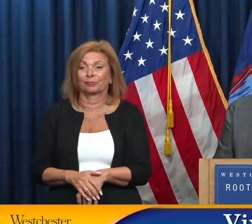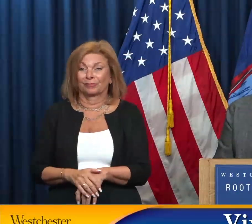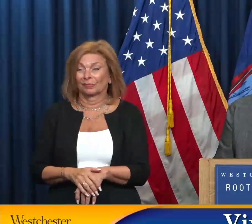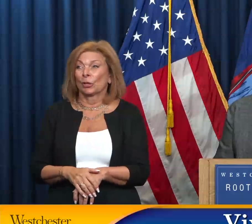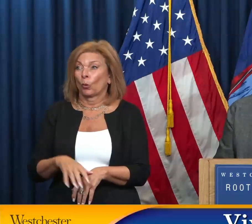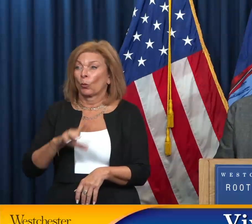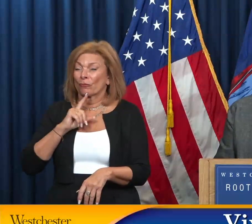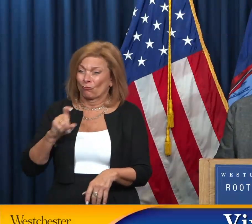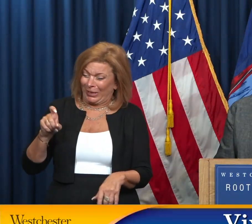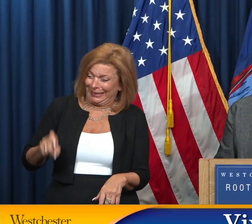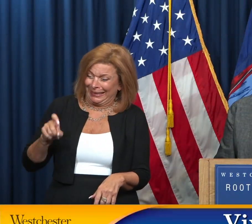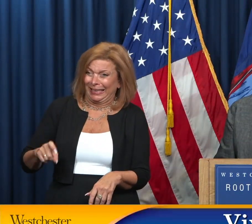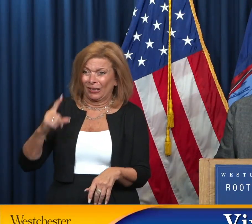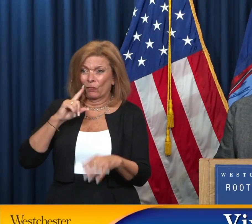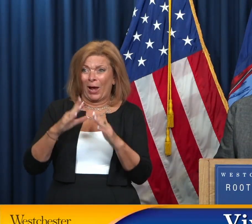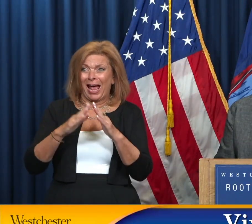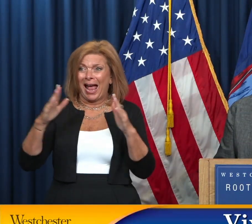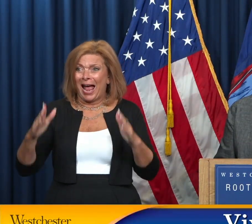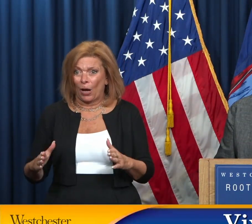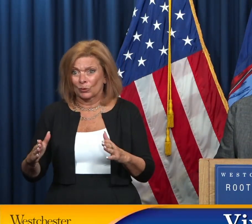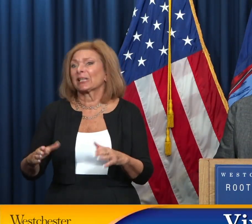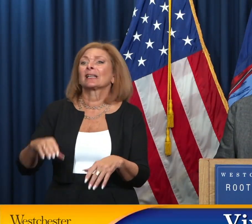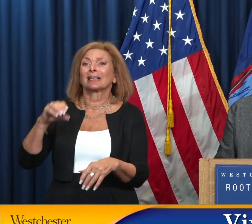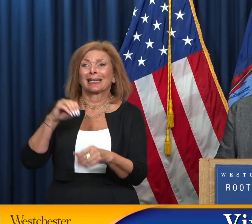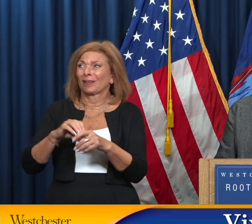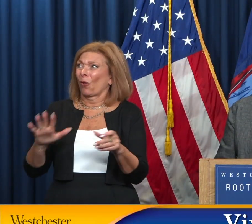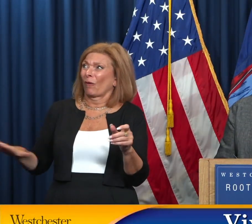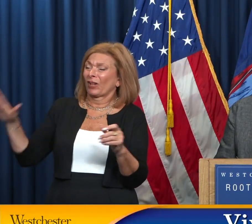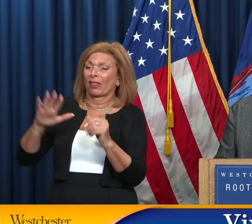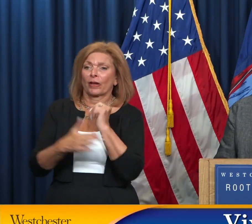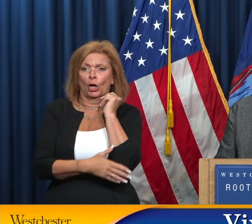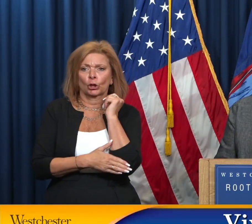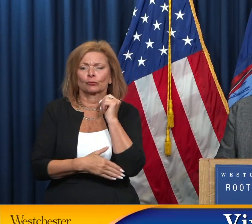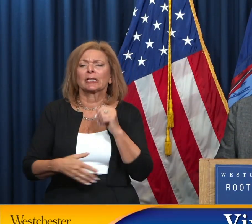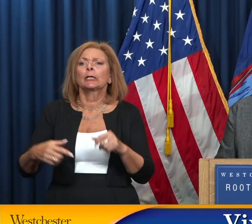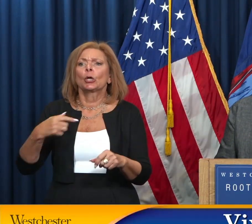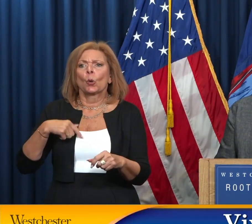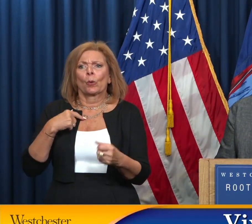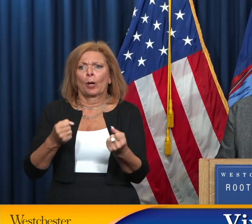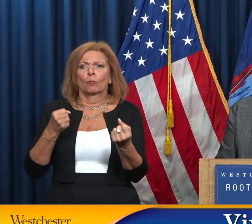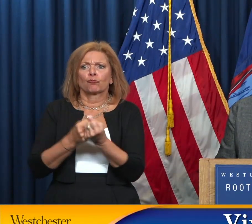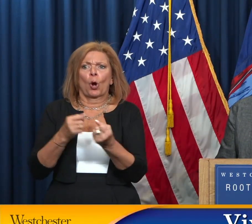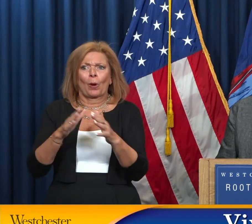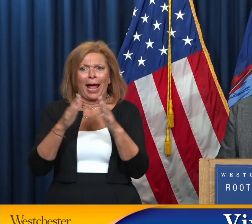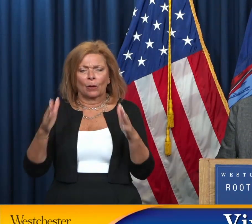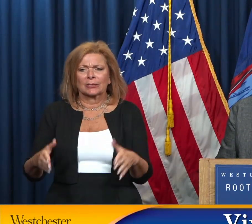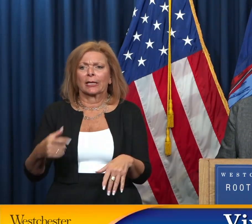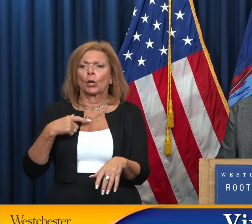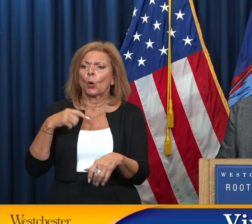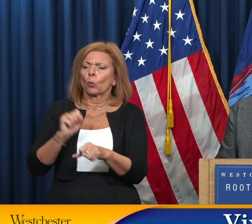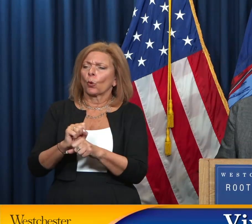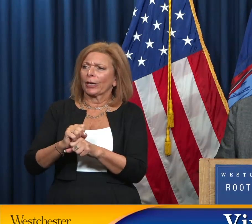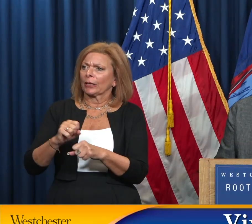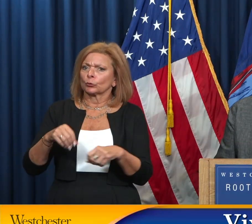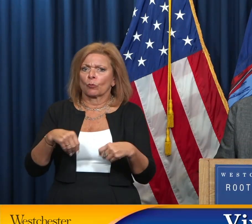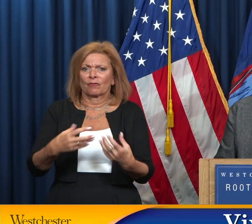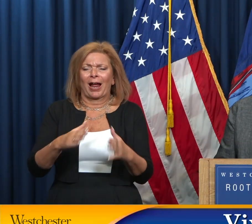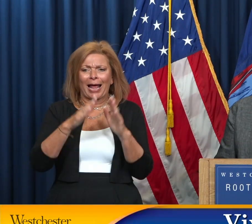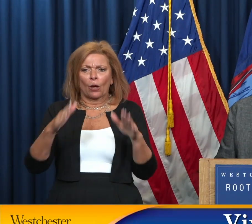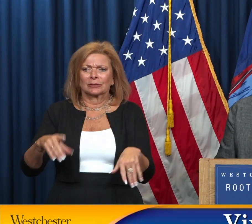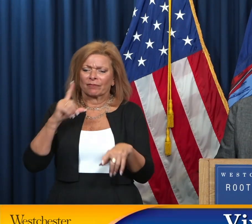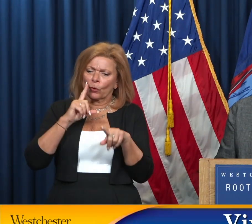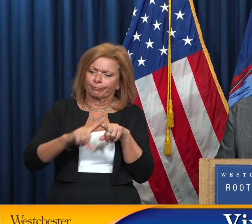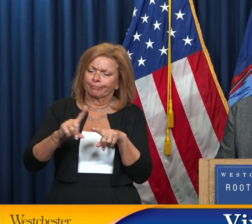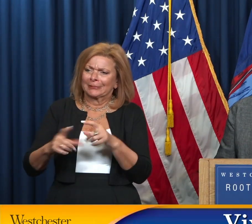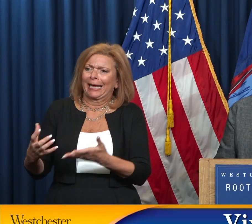the country, we are proud to be a pro-housing community. We are working to provide housing for all income levels and encouraging developers to think